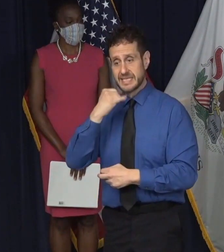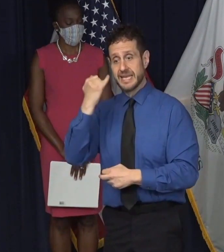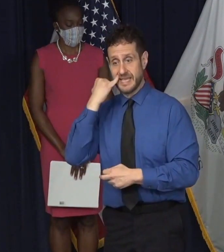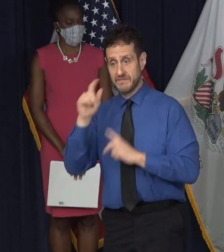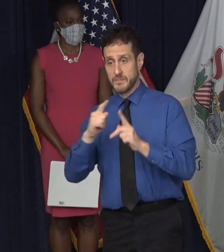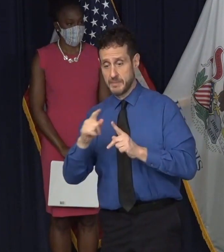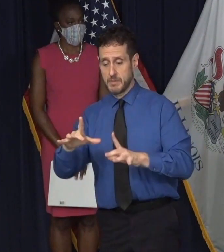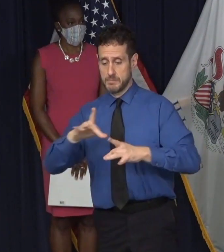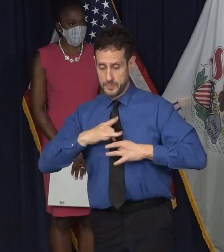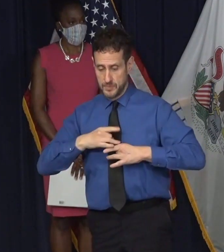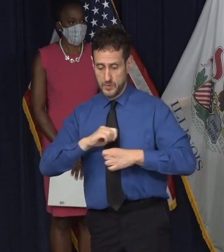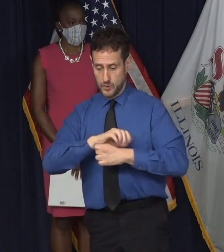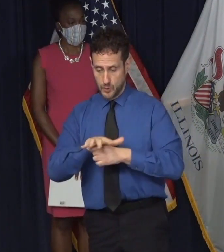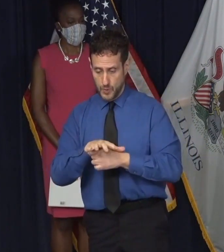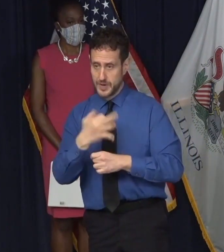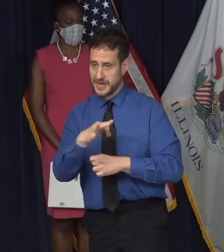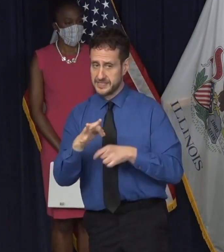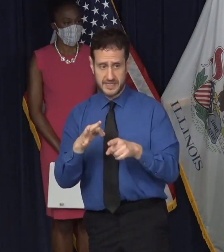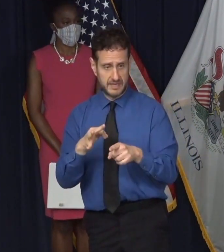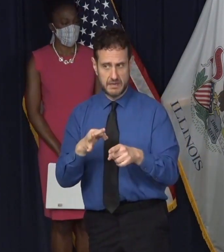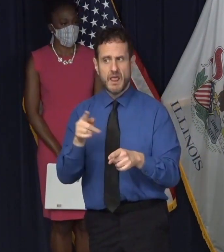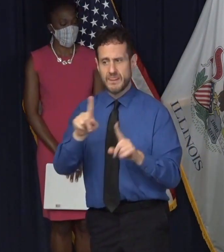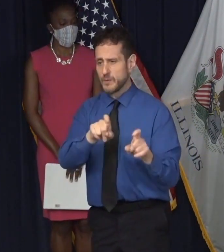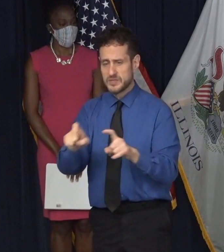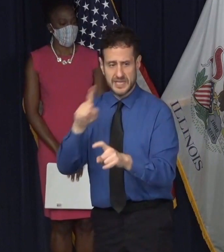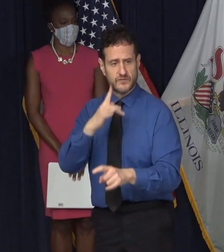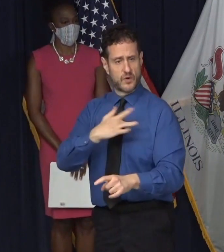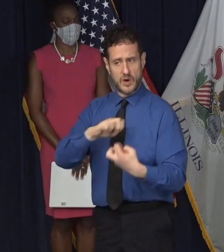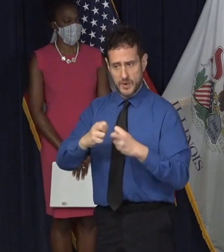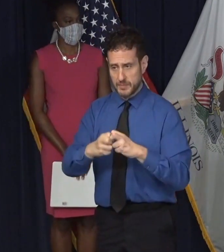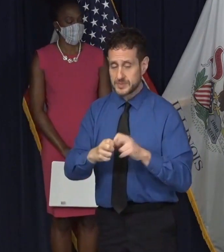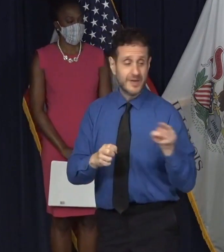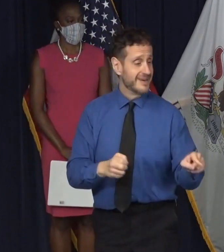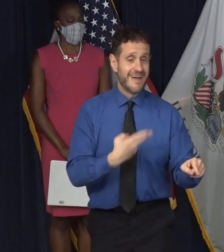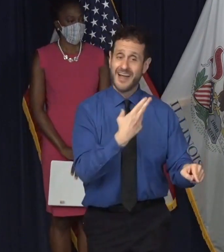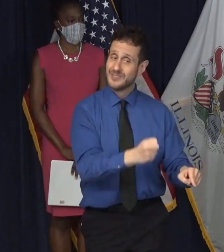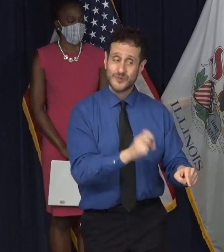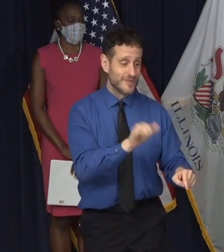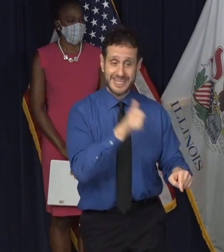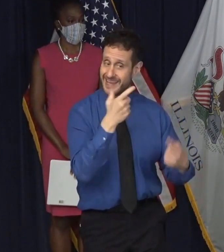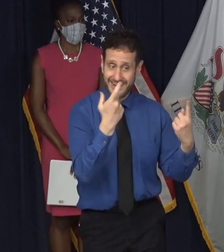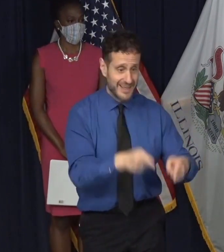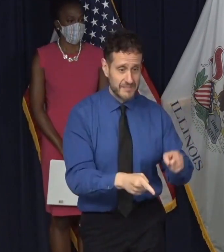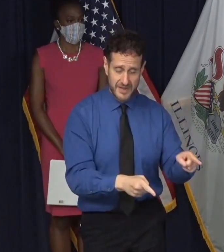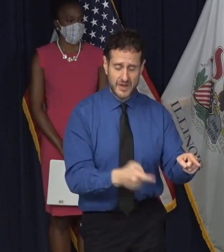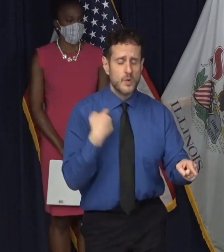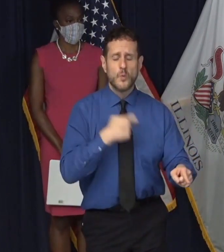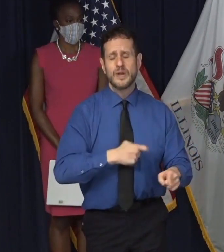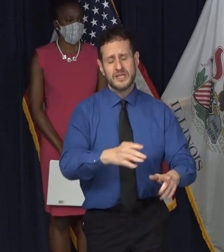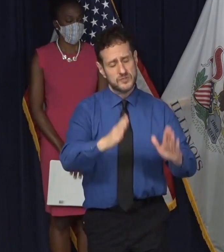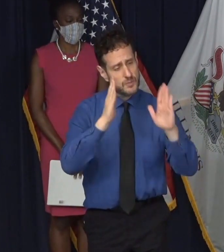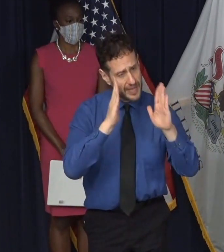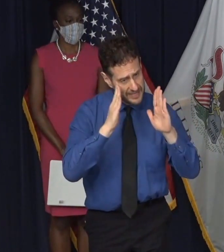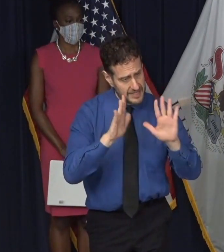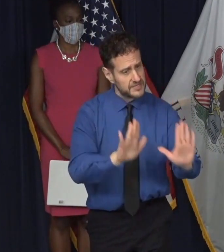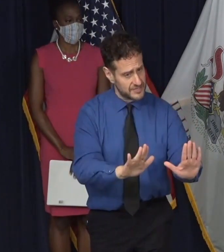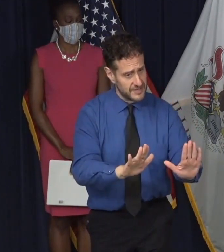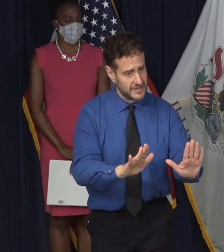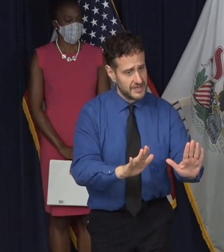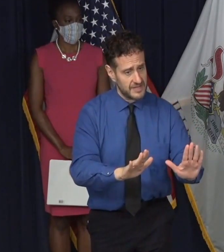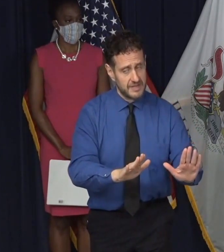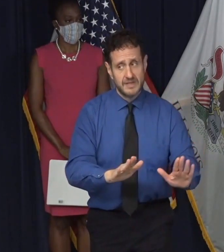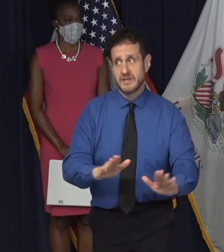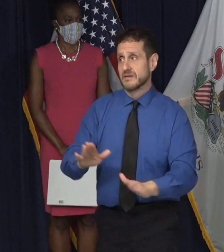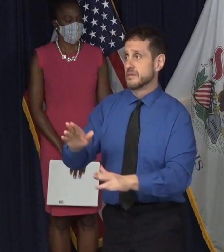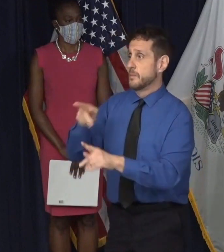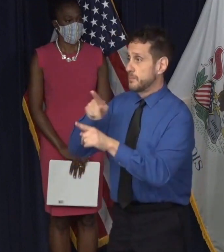contract coronavirus. That's not something that's happening at the high school level. And so we really need to just pay attention here to the different